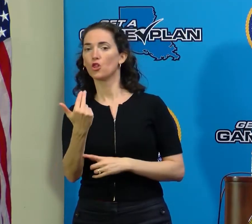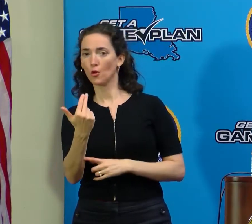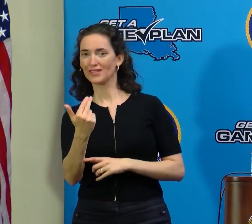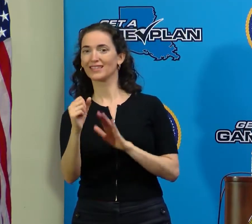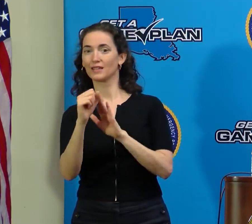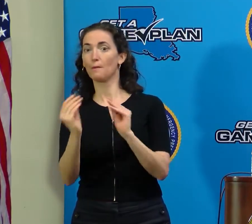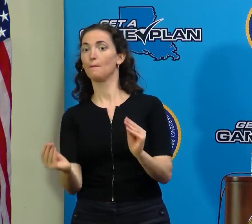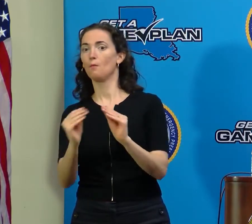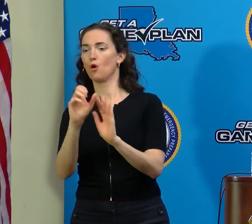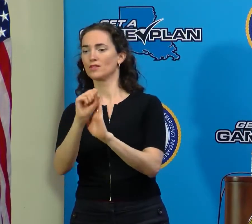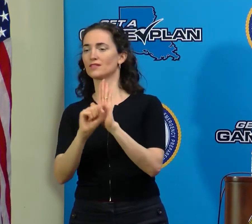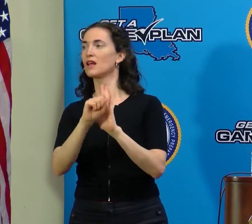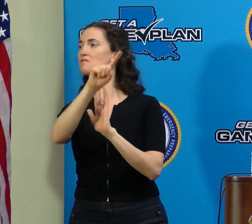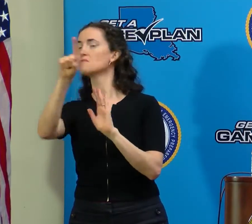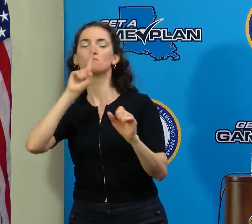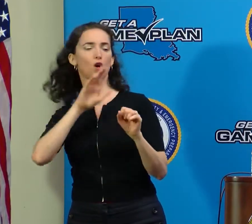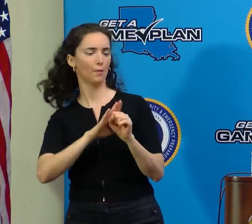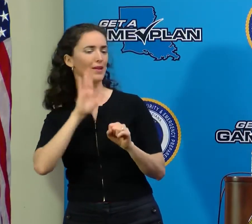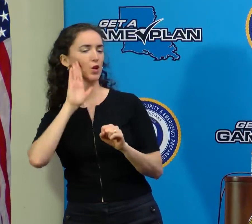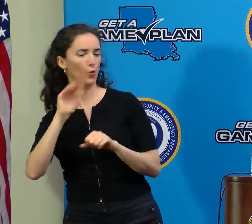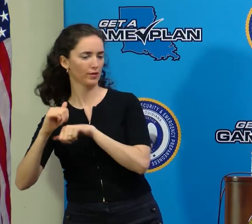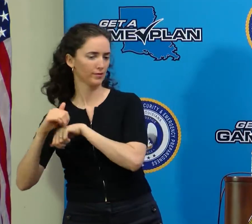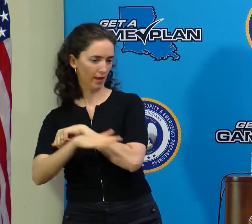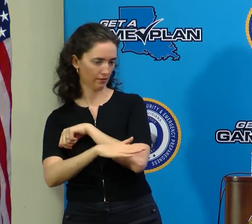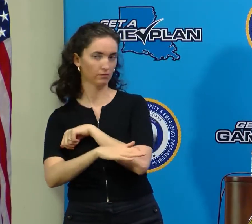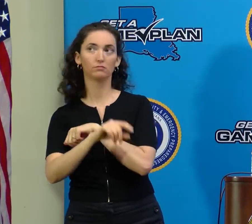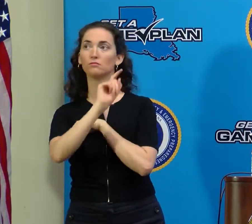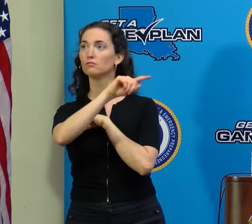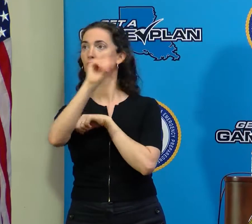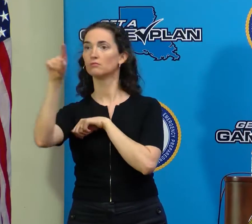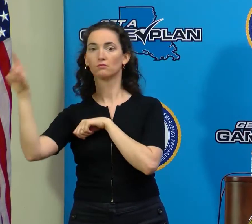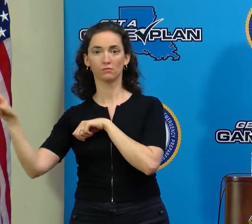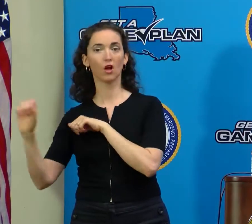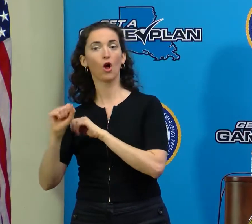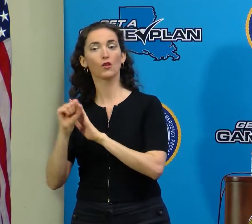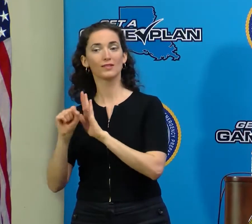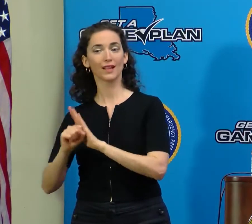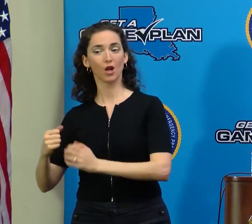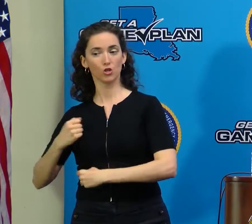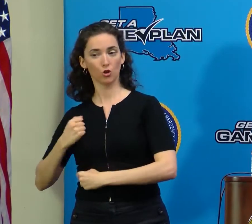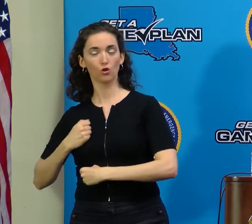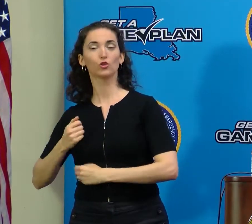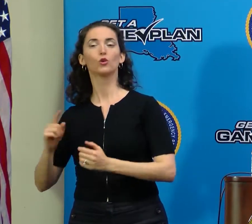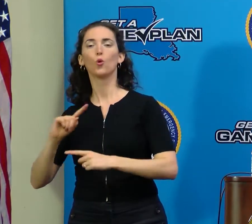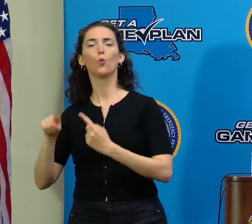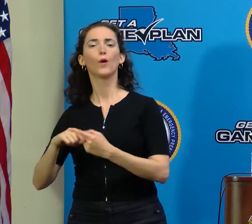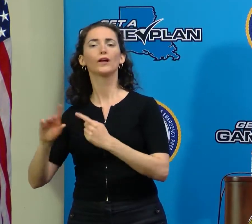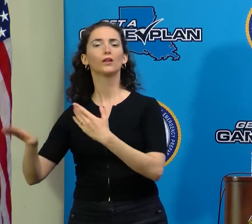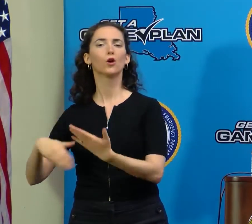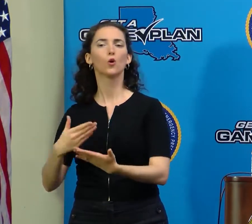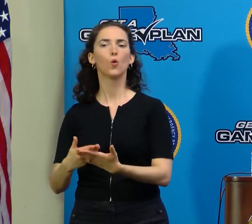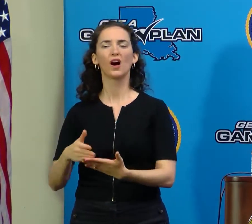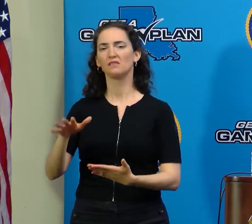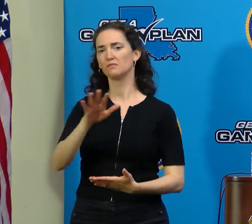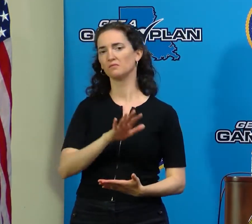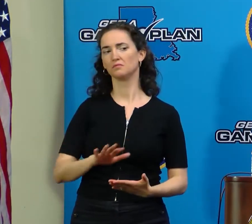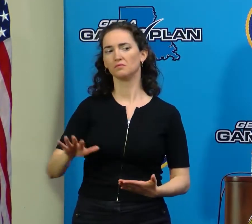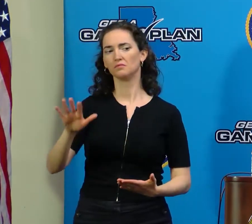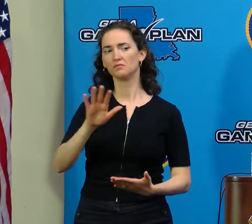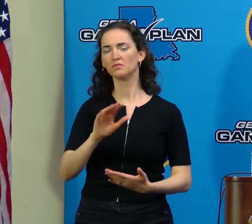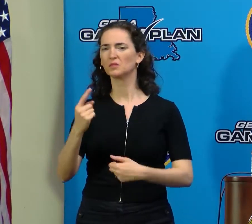additional states. And these soldiers from these other states will start rolling into Louisiana within the next